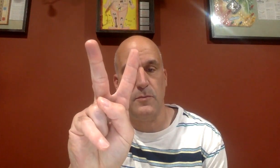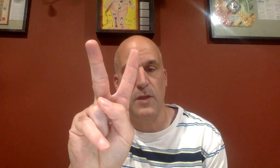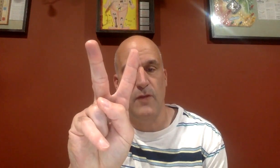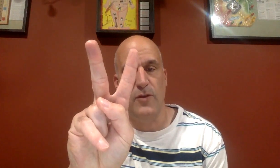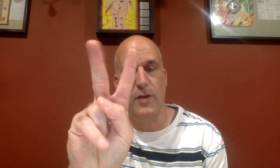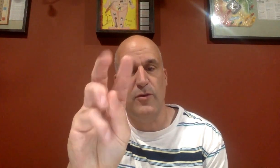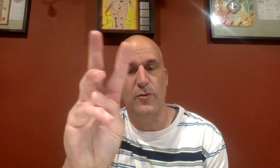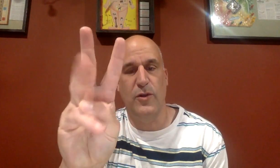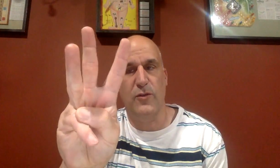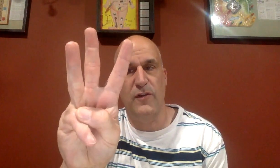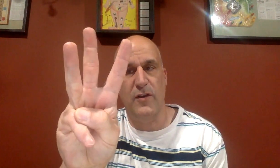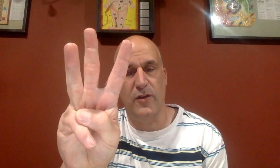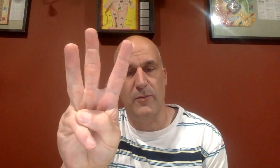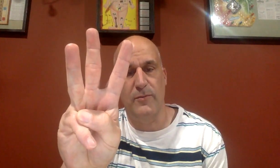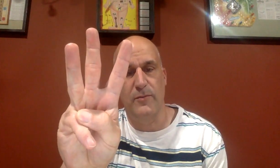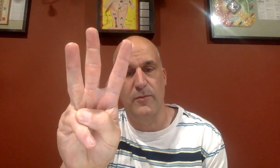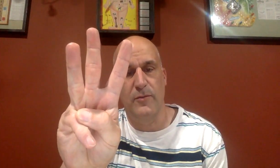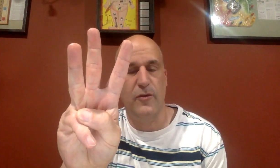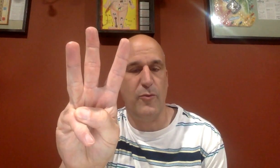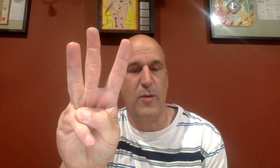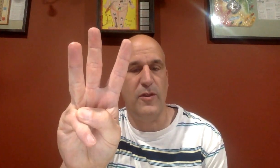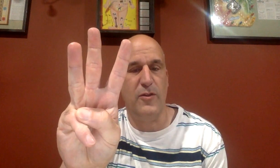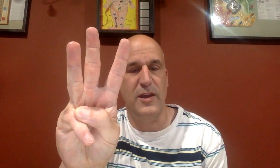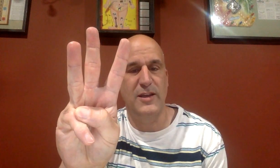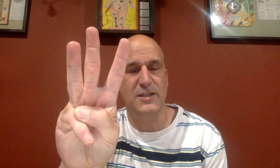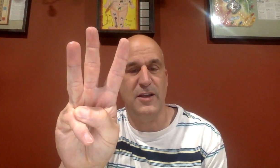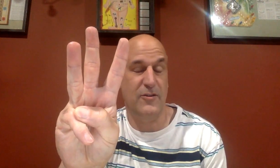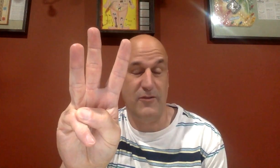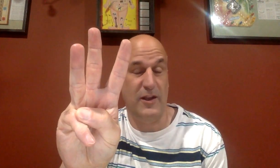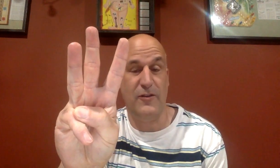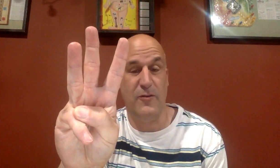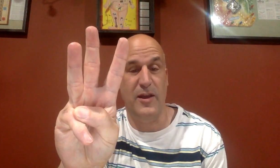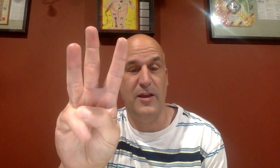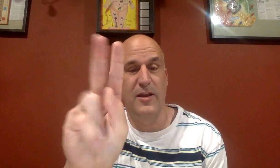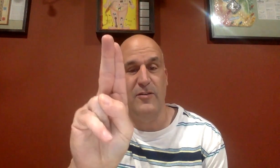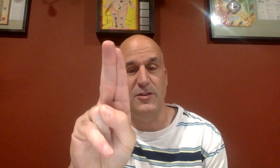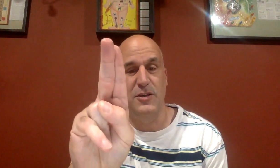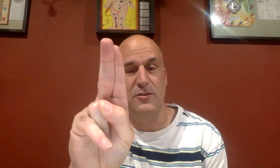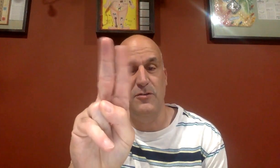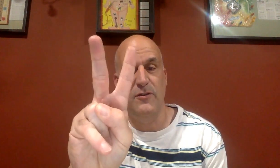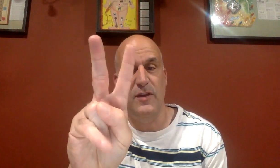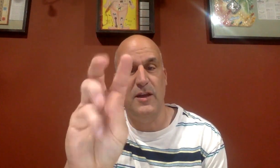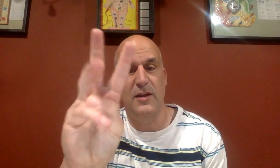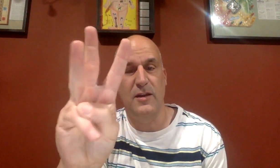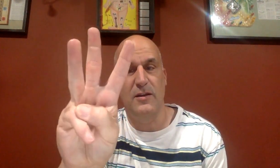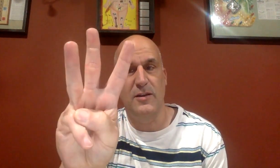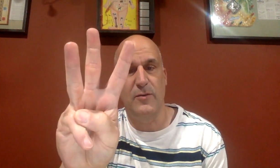For W, you put three fingers up. So those are probably the three easiest letters, at least for me. So it's U, V, W.